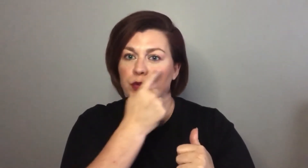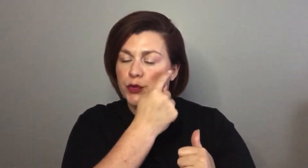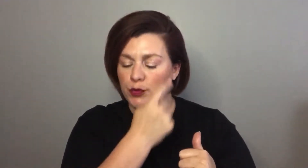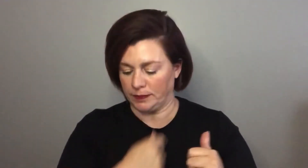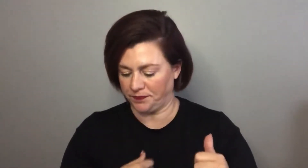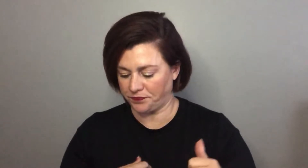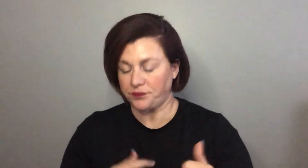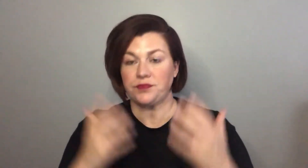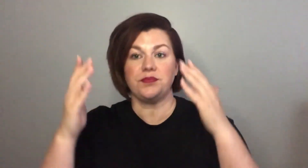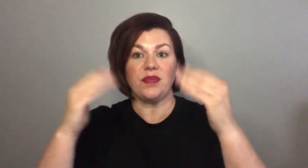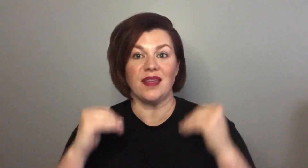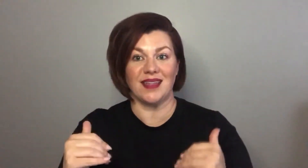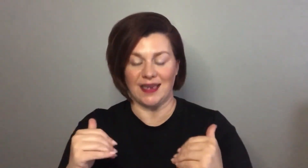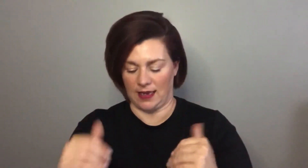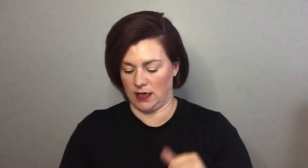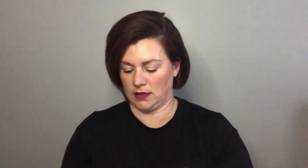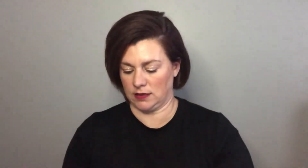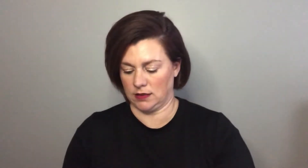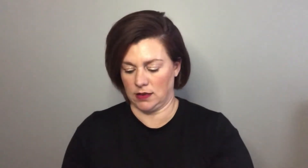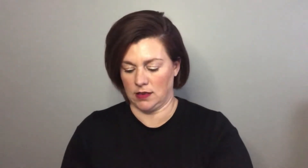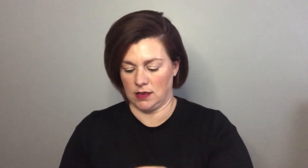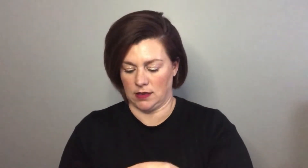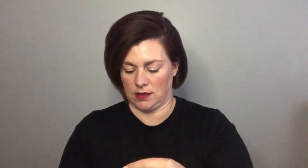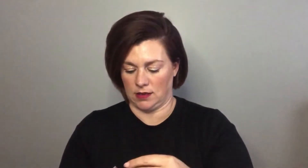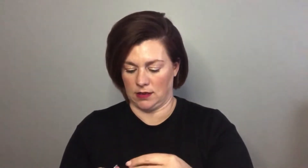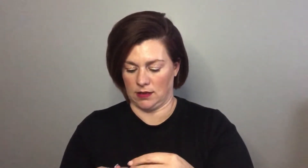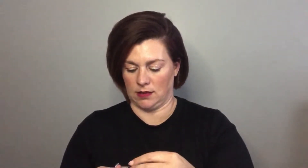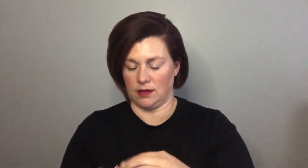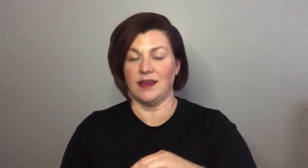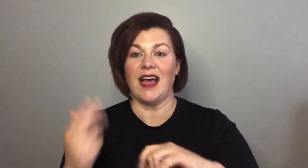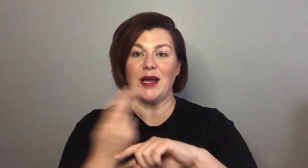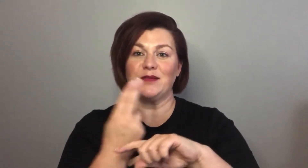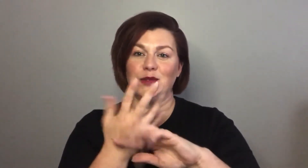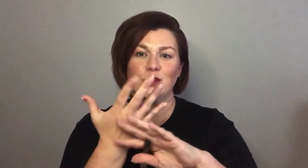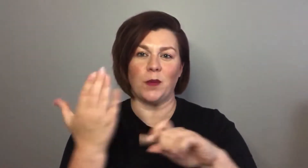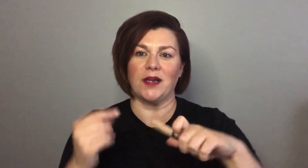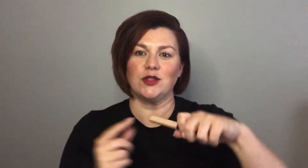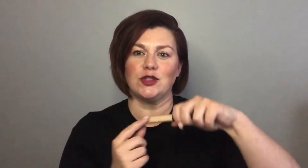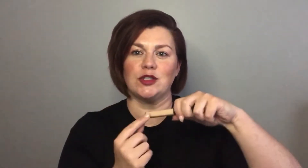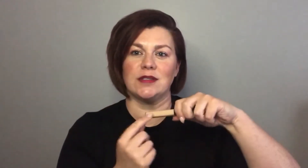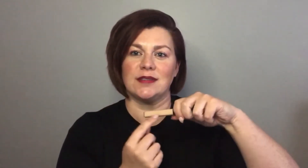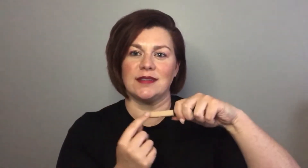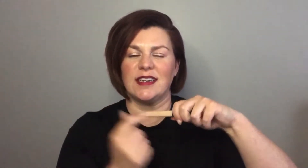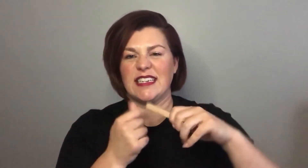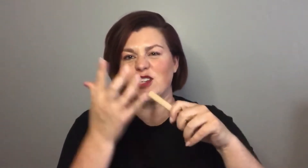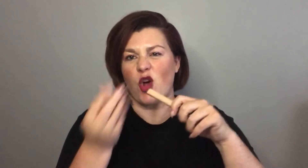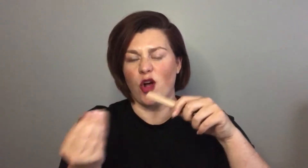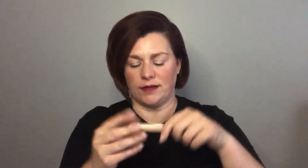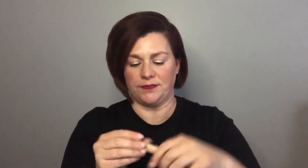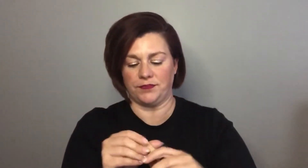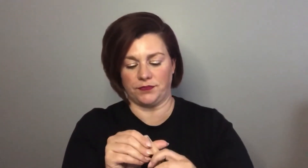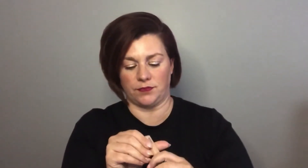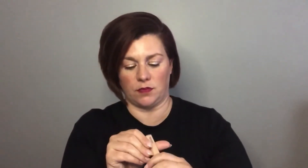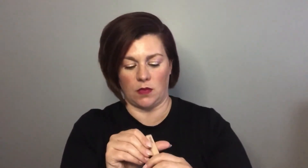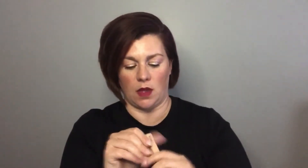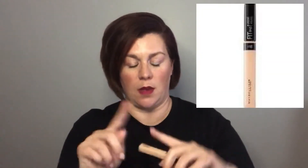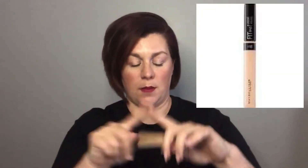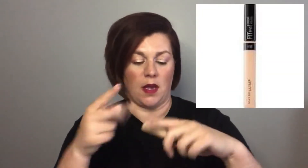so I like to use that in my under eyes sometimes and then the next one I have used this one so much